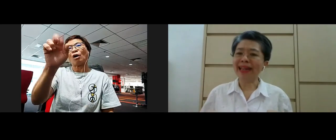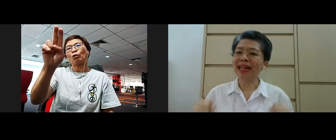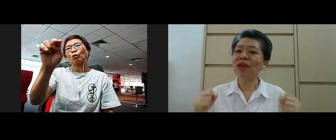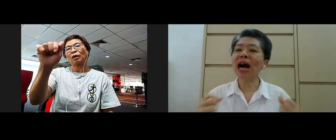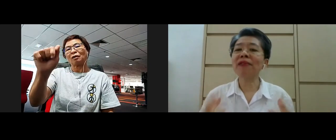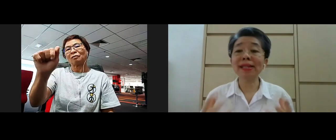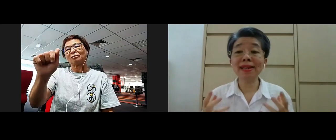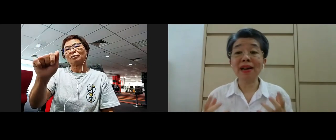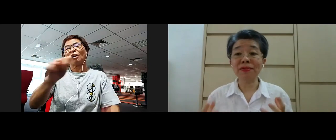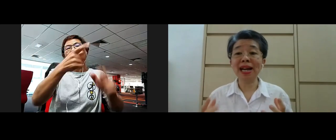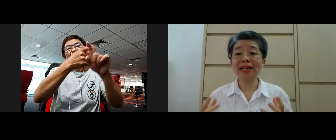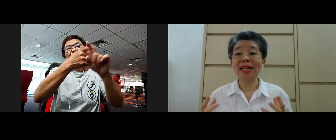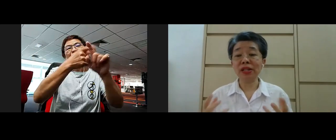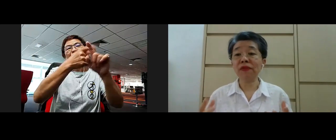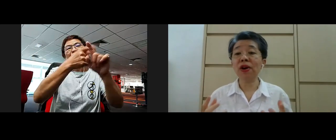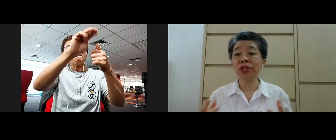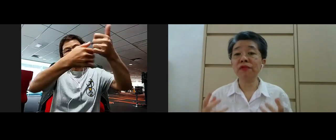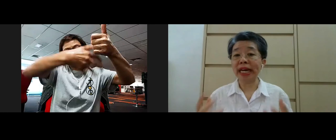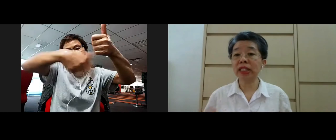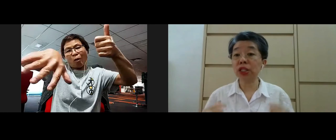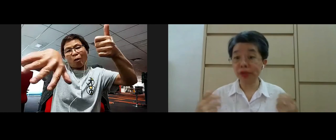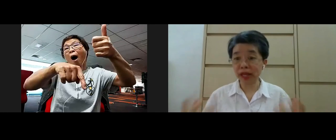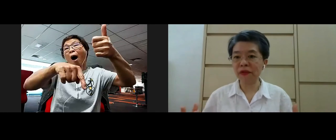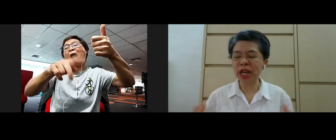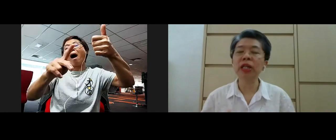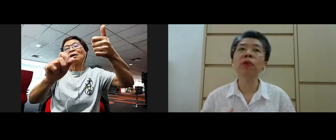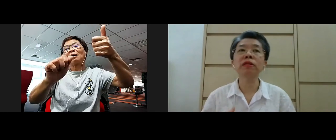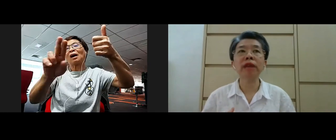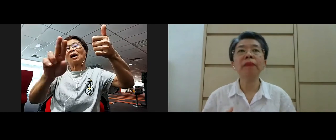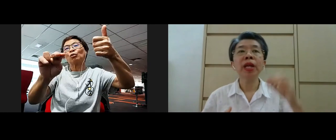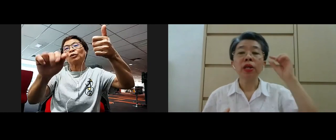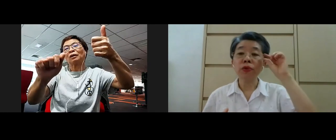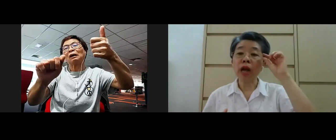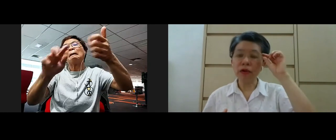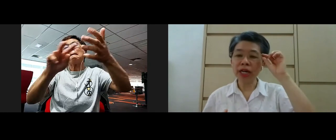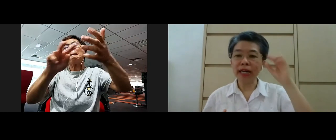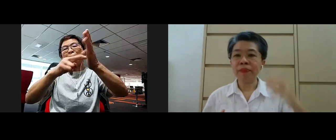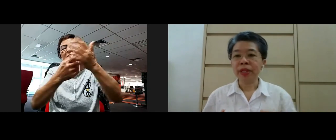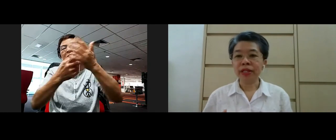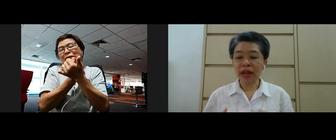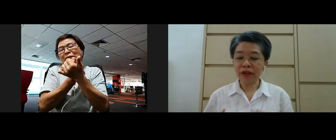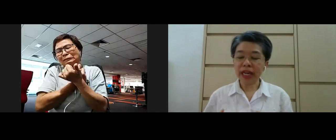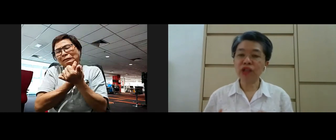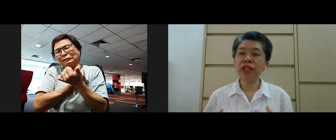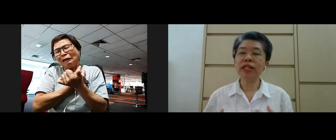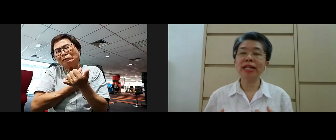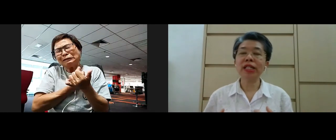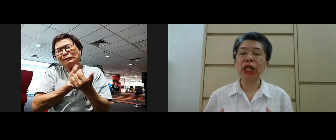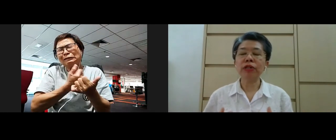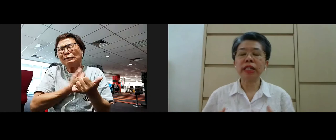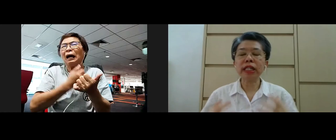and you know how I see karuna is of course related to suffering in the world right so karuna the definition